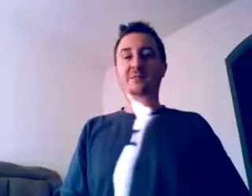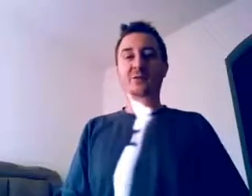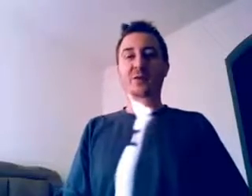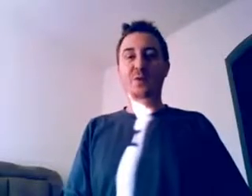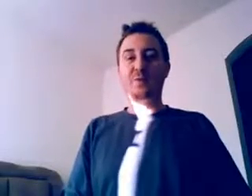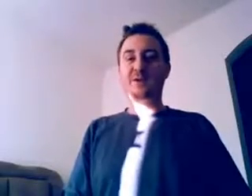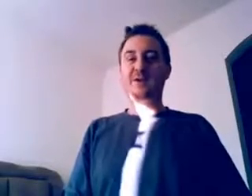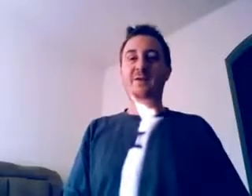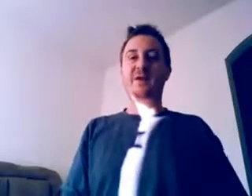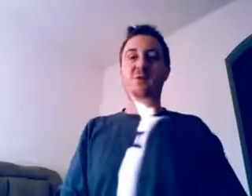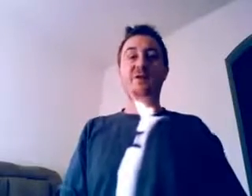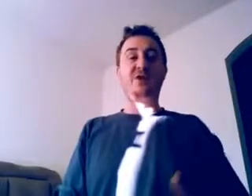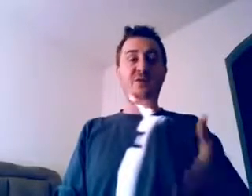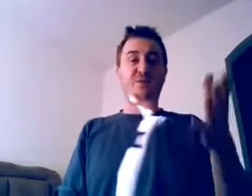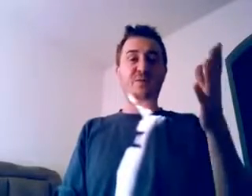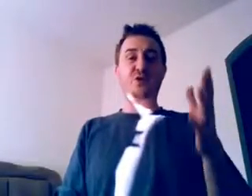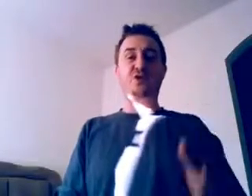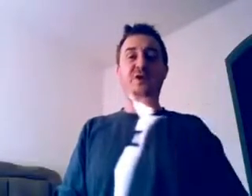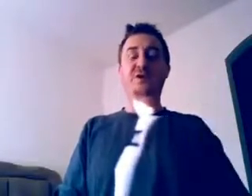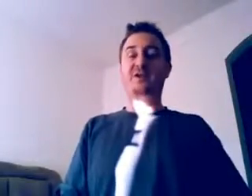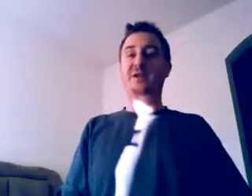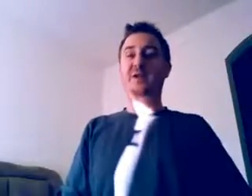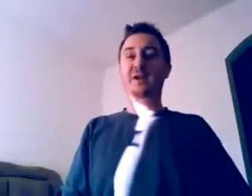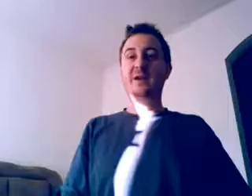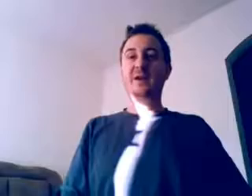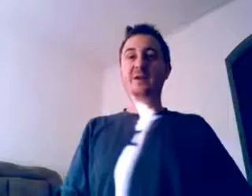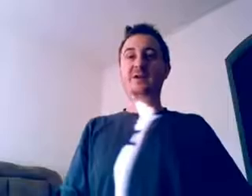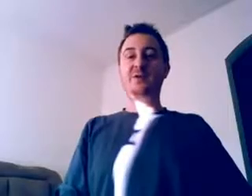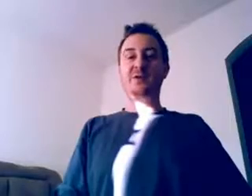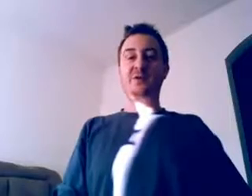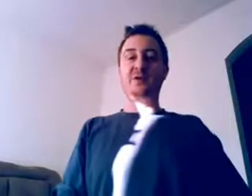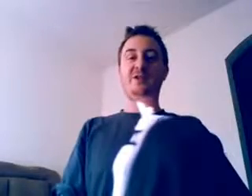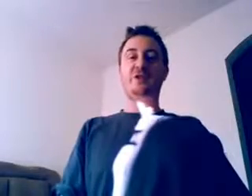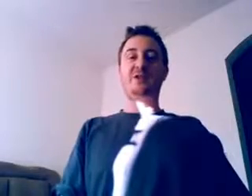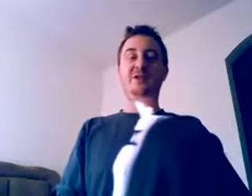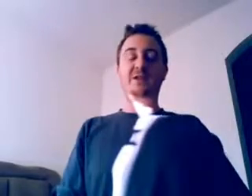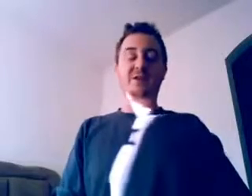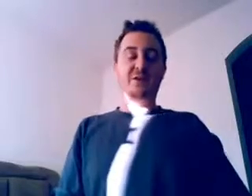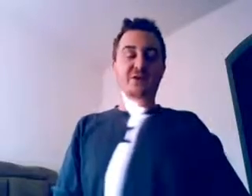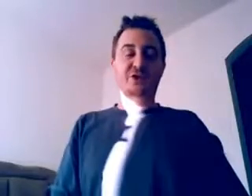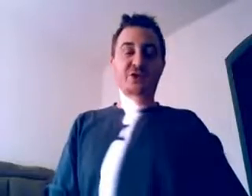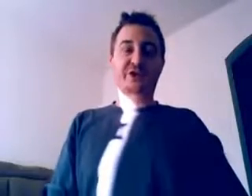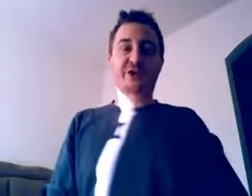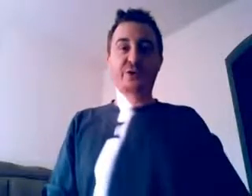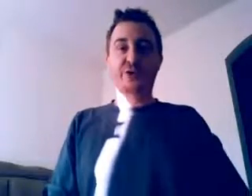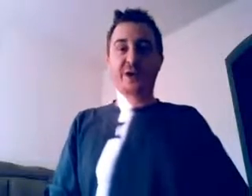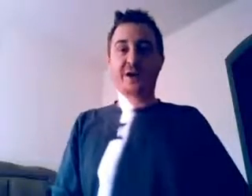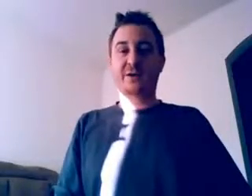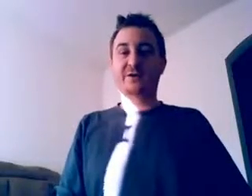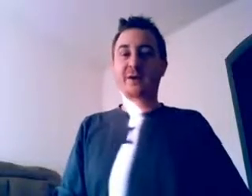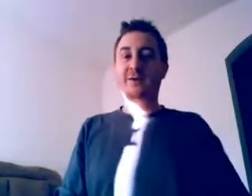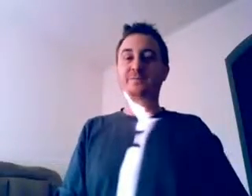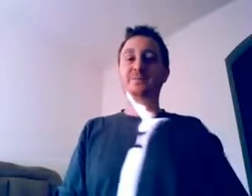representative anymore. He's also from New Jersey. So he's a Chris Christie, know, Jersey Shore kind of a,